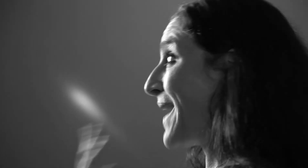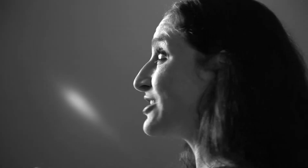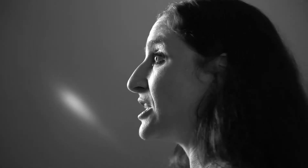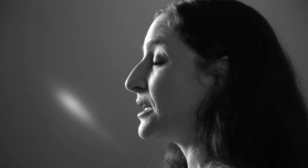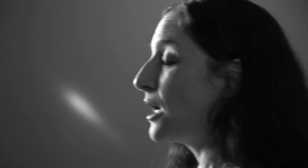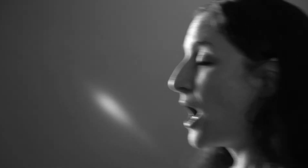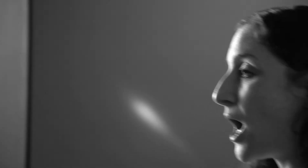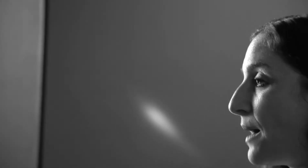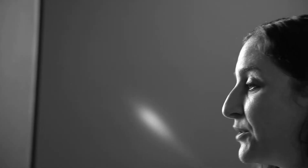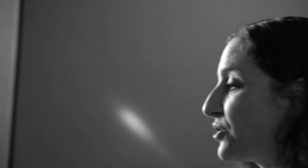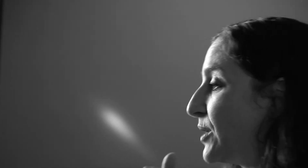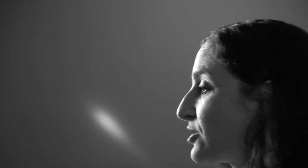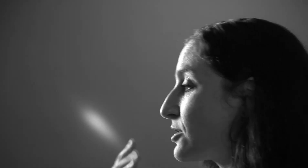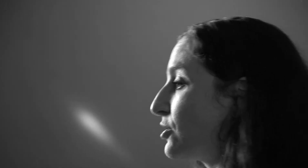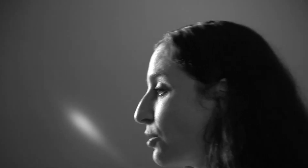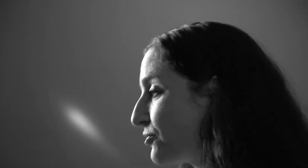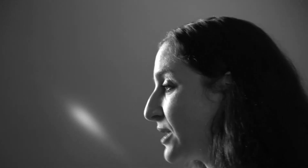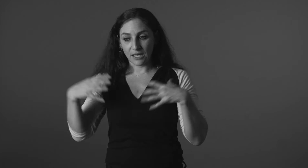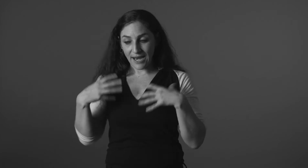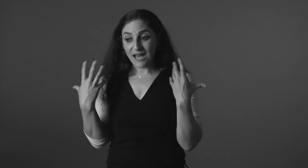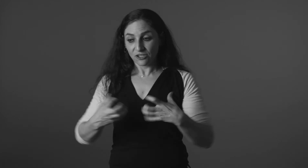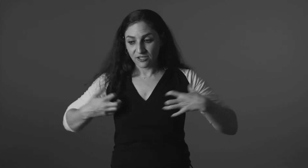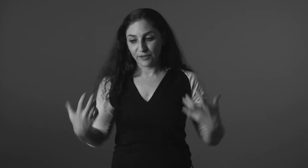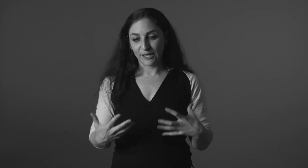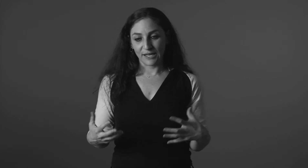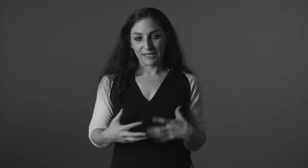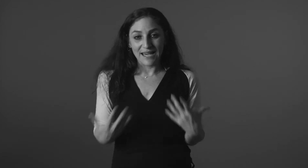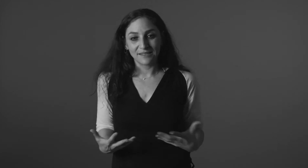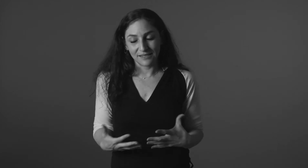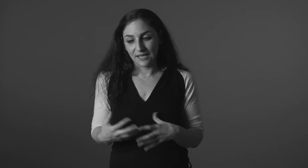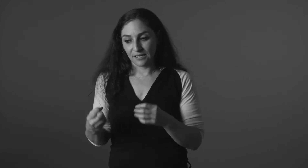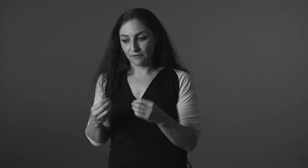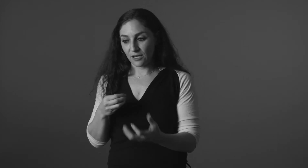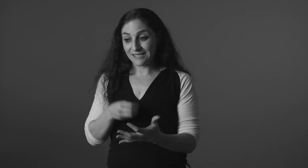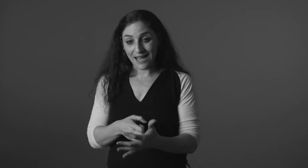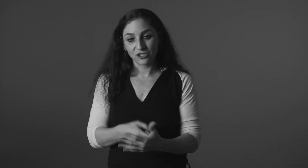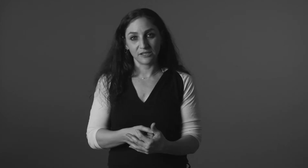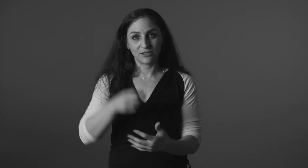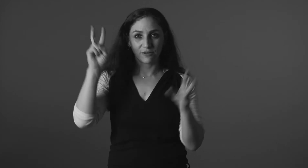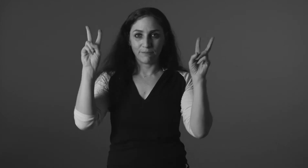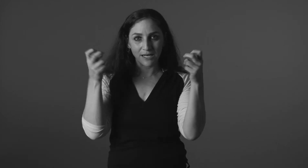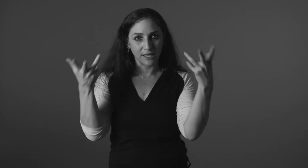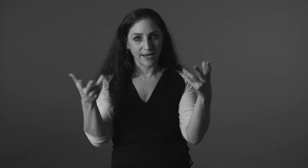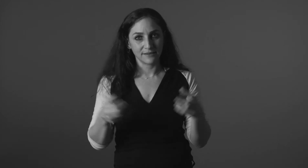imagine it. So we start to go through this and I start to very intensely and intentionally sort of mentalize